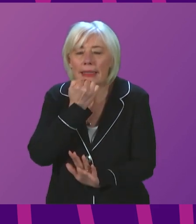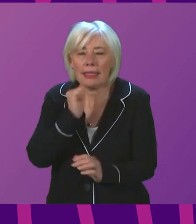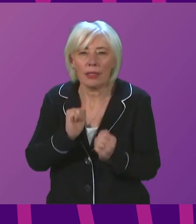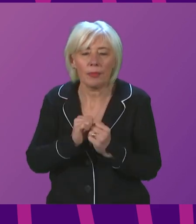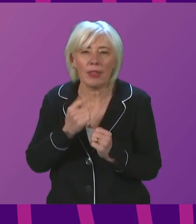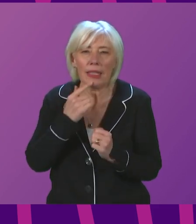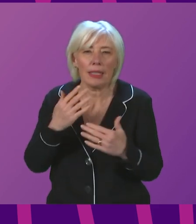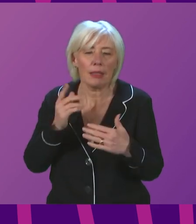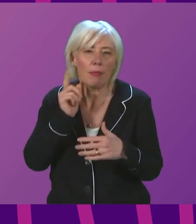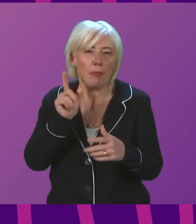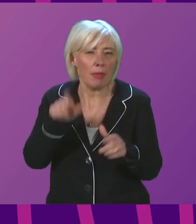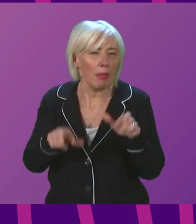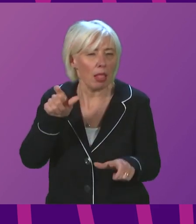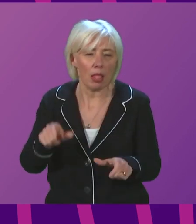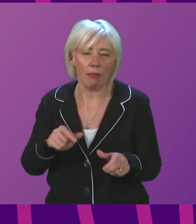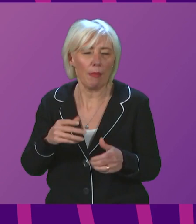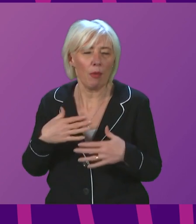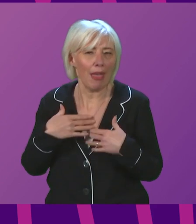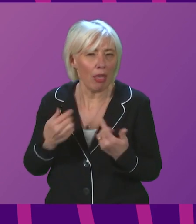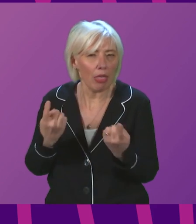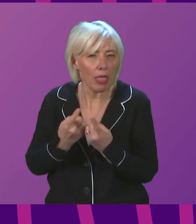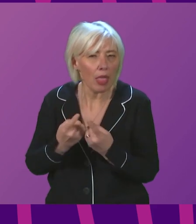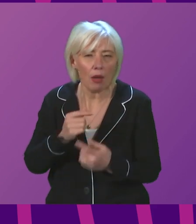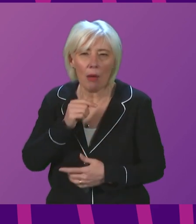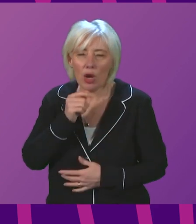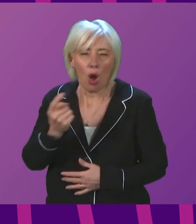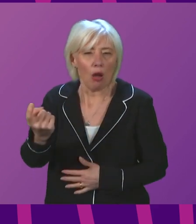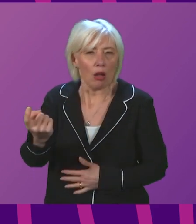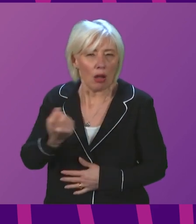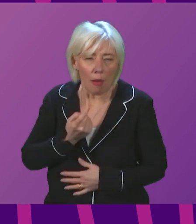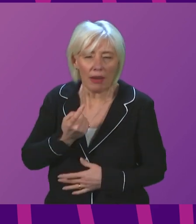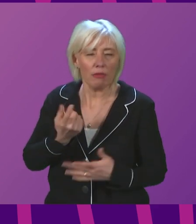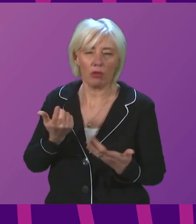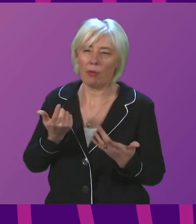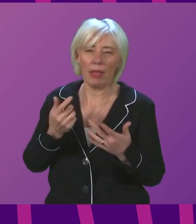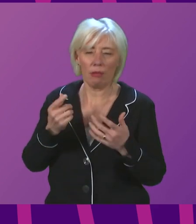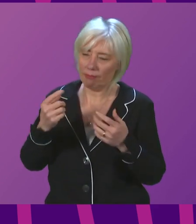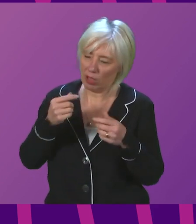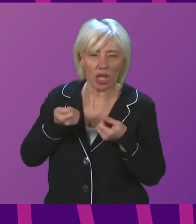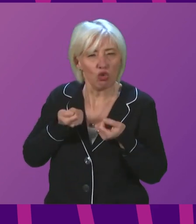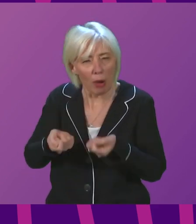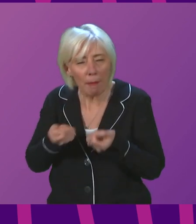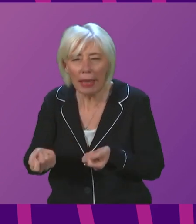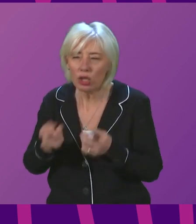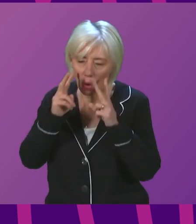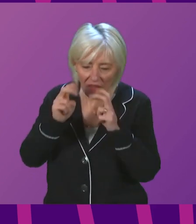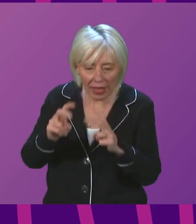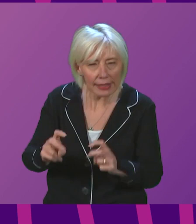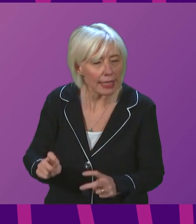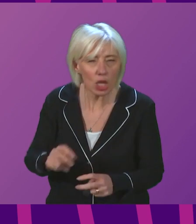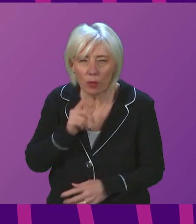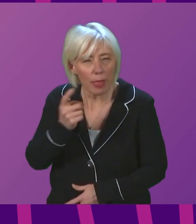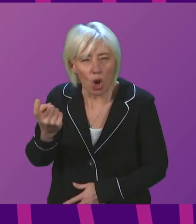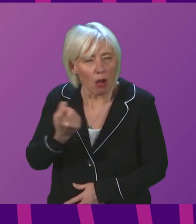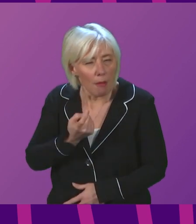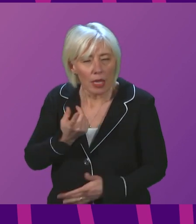with health and attention not presenting with conditions that require investigation or treatment. While the situation was beginning